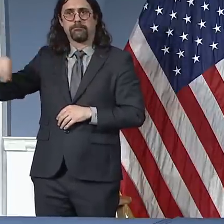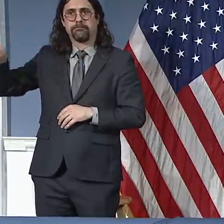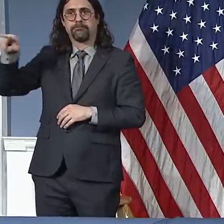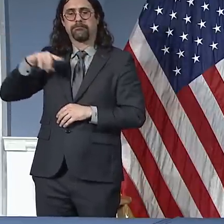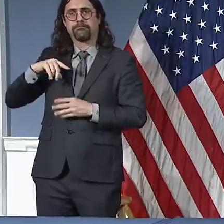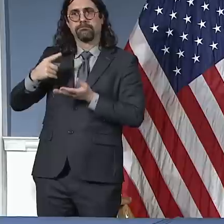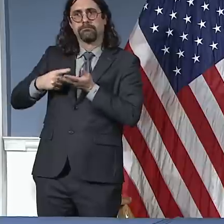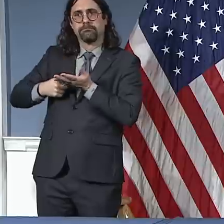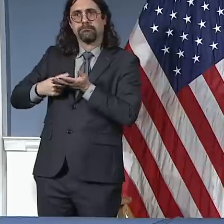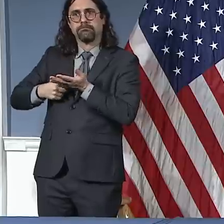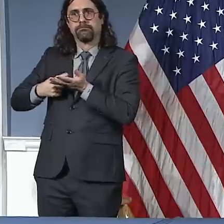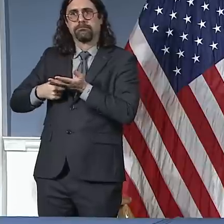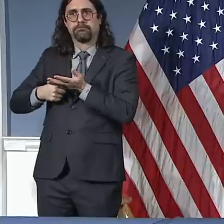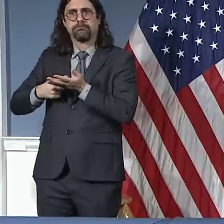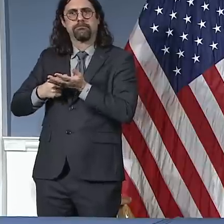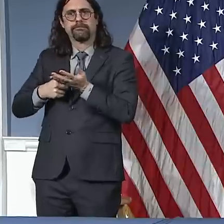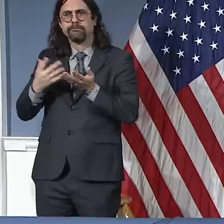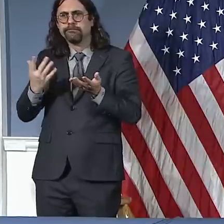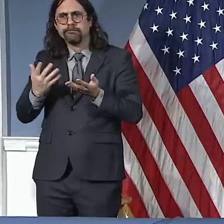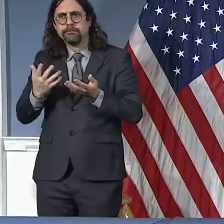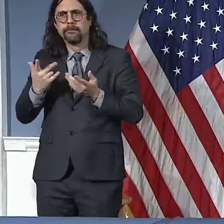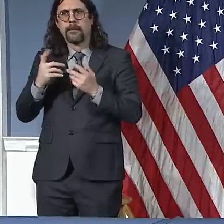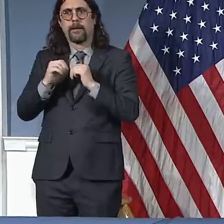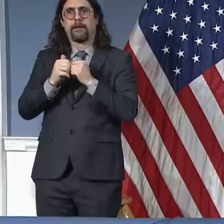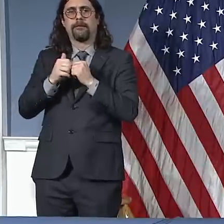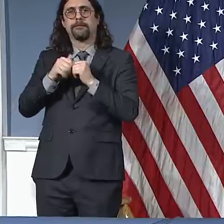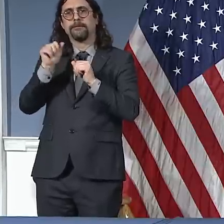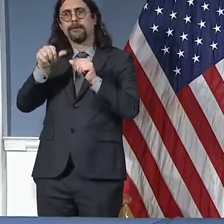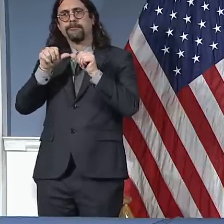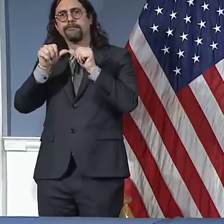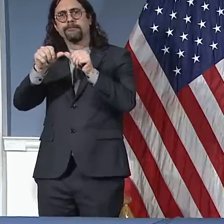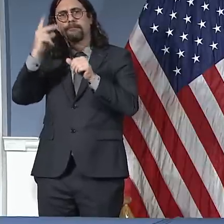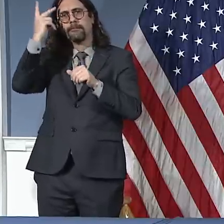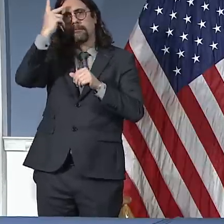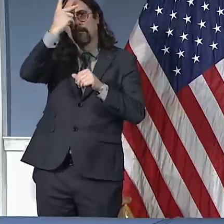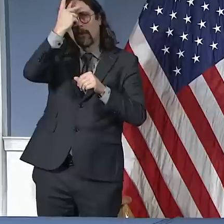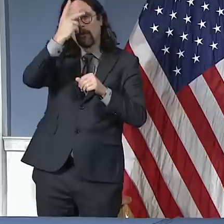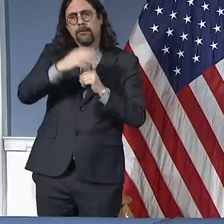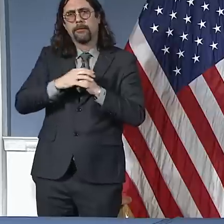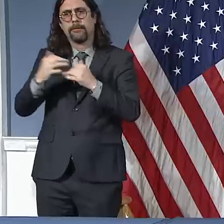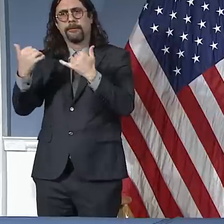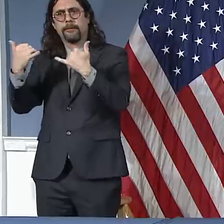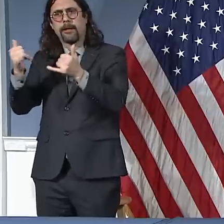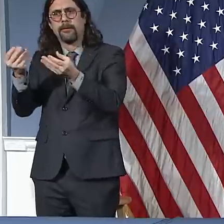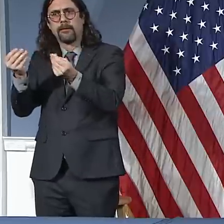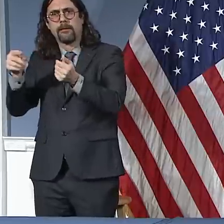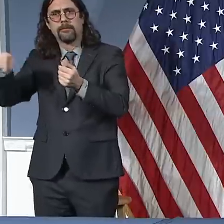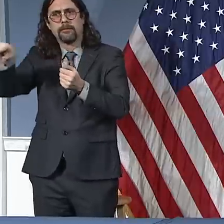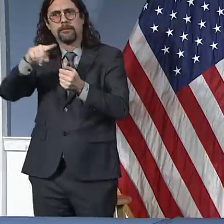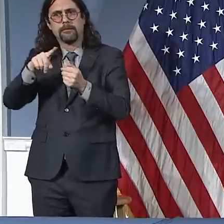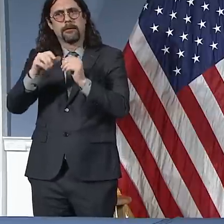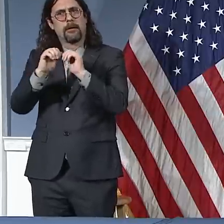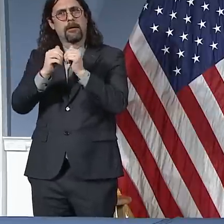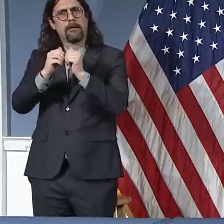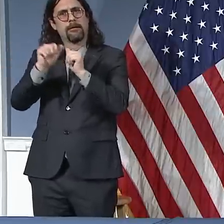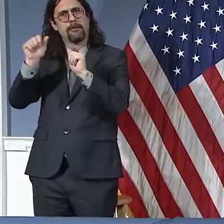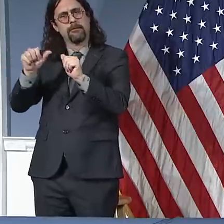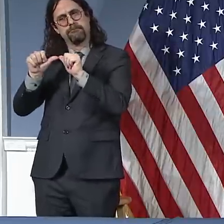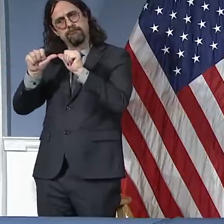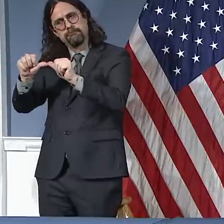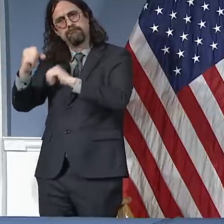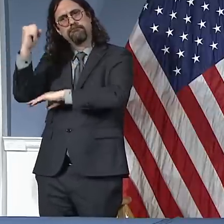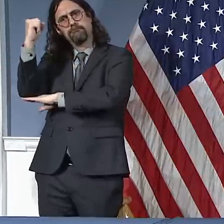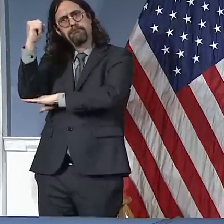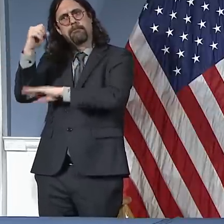our parks and, in particular, our playgrounds. But it's also clear, as I said just a few days ago, that if that is not working out,